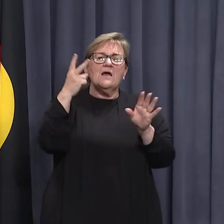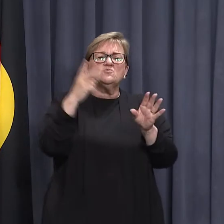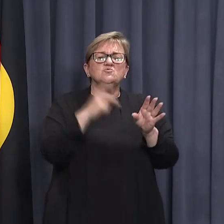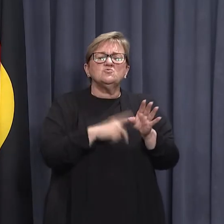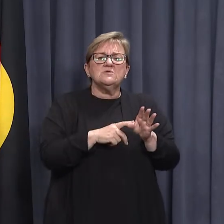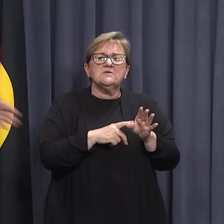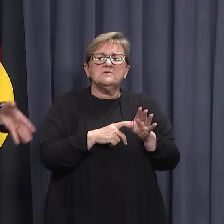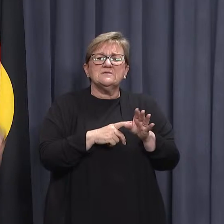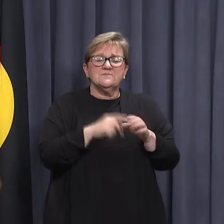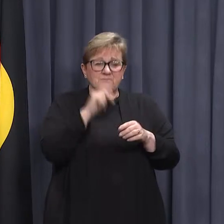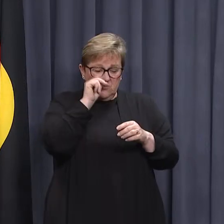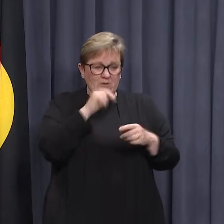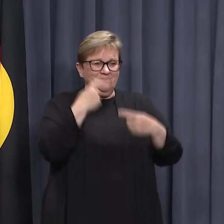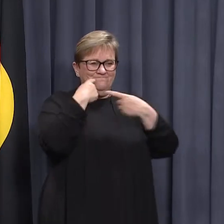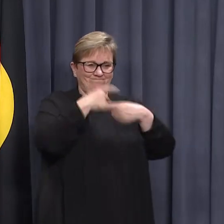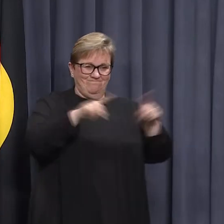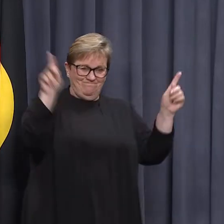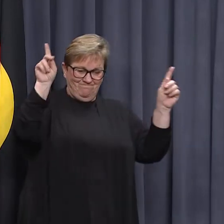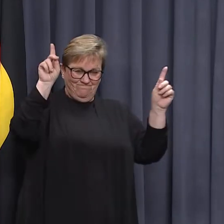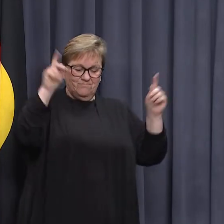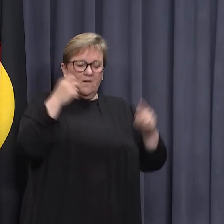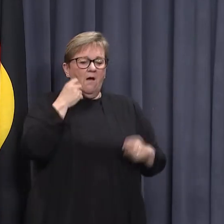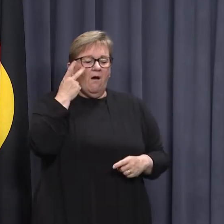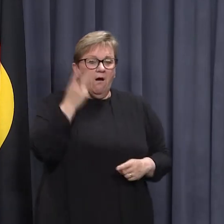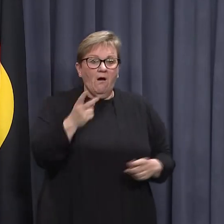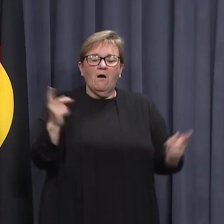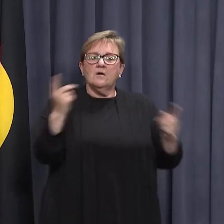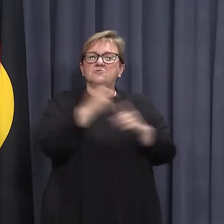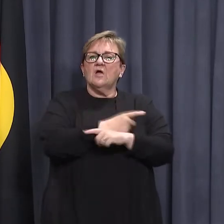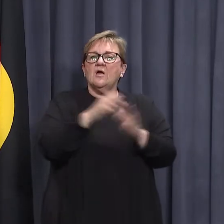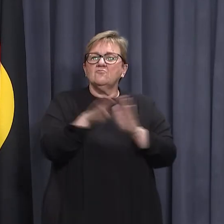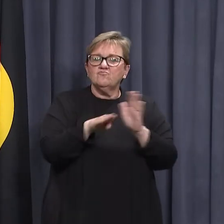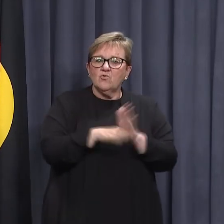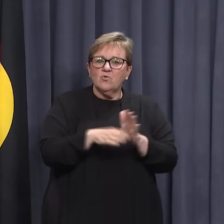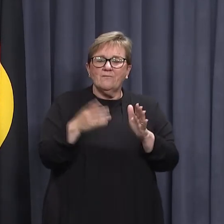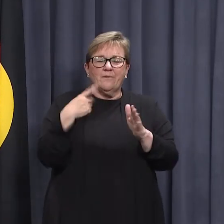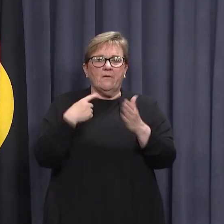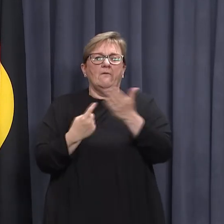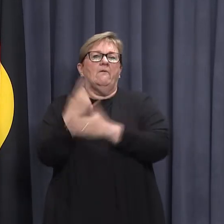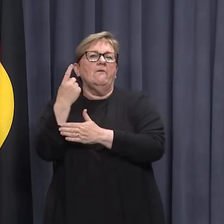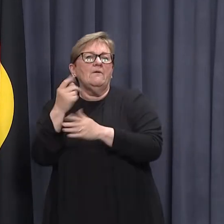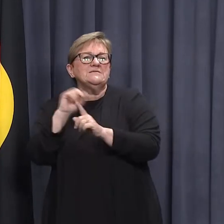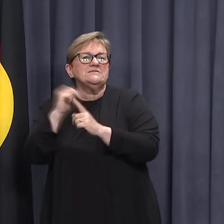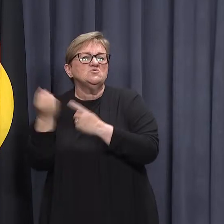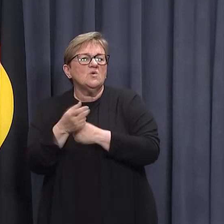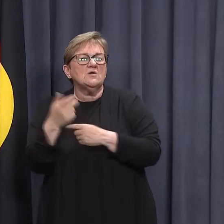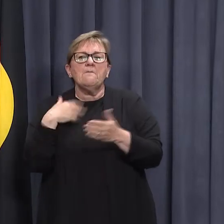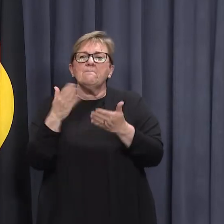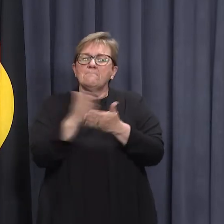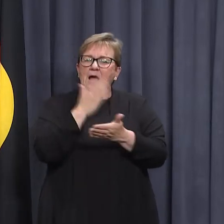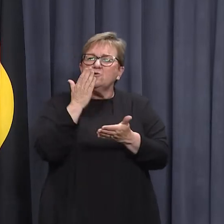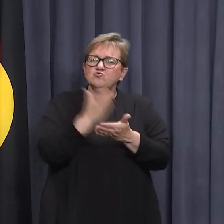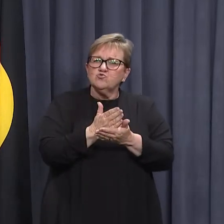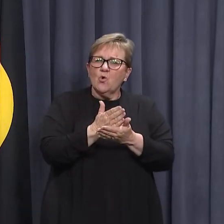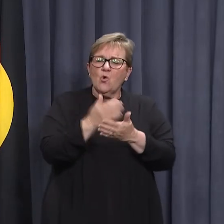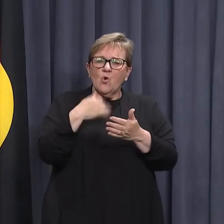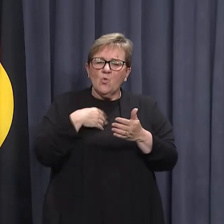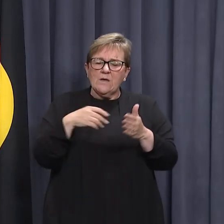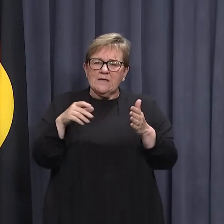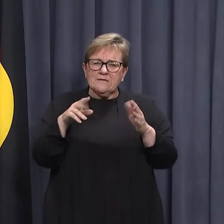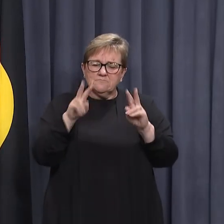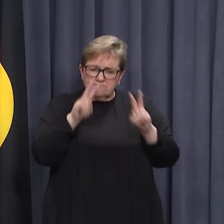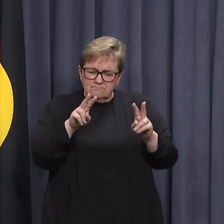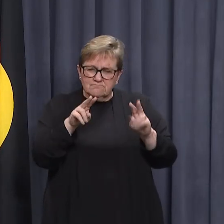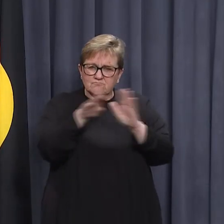years, you can announce something one day and two days later it changes based upon circumstances. So we want to make sure we nail down the rules